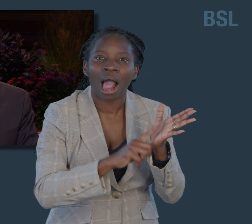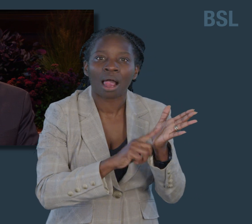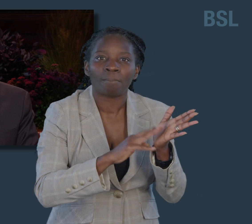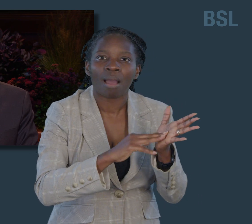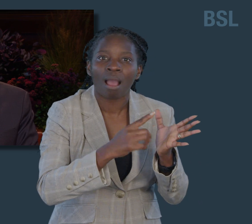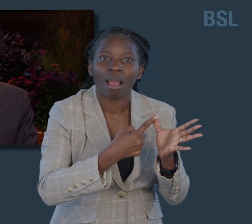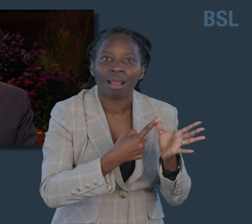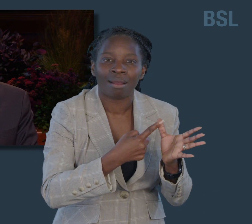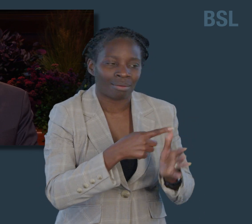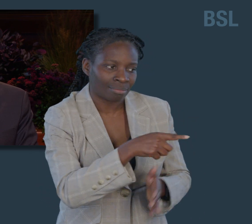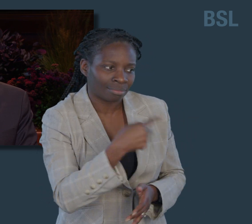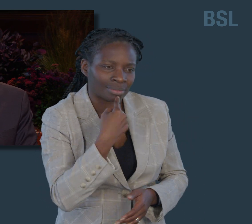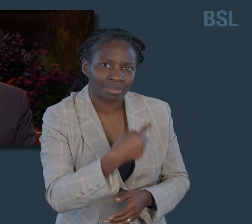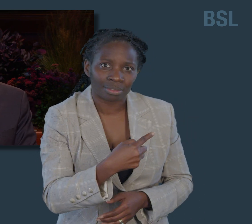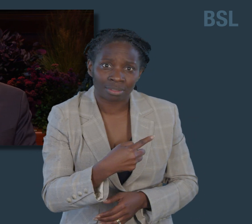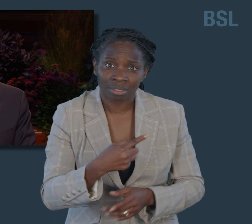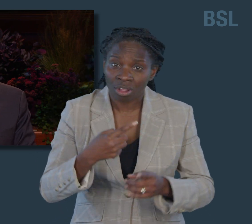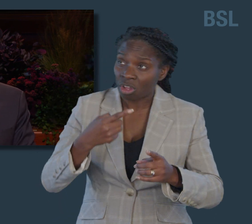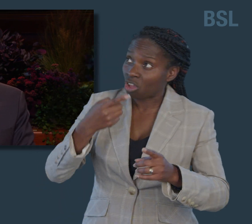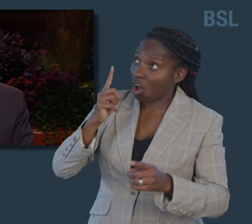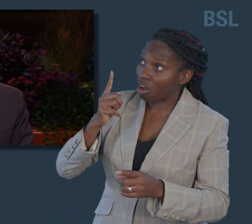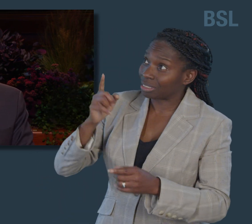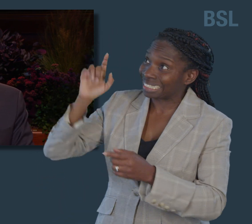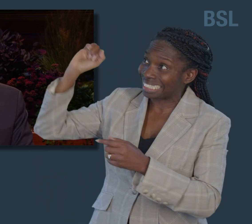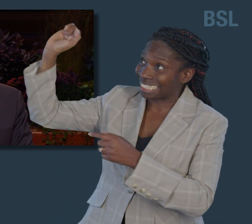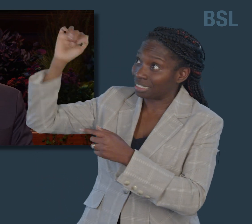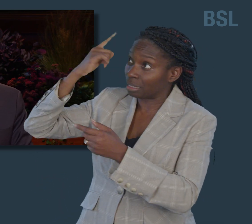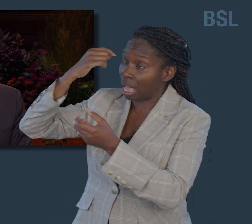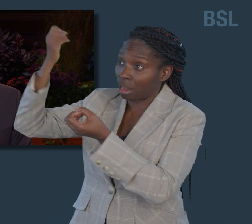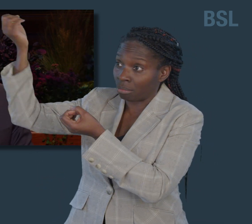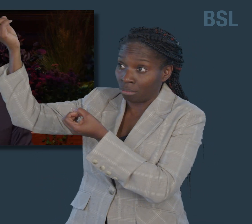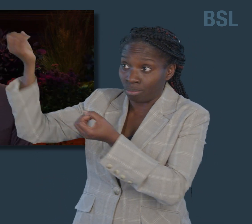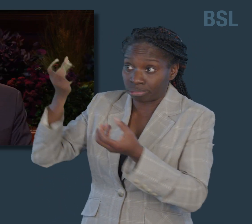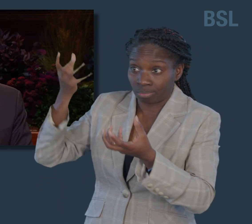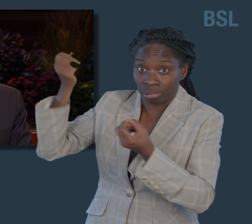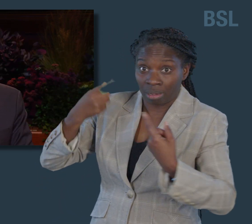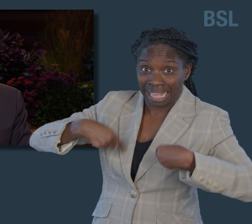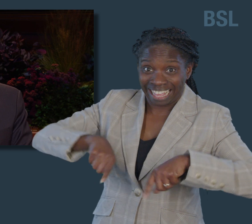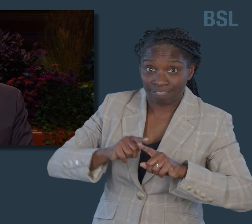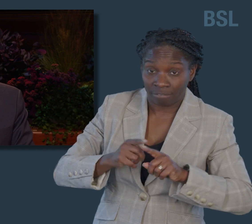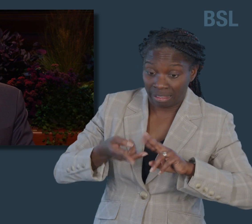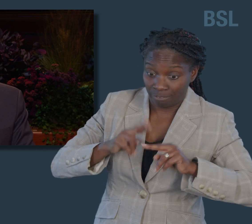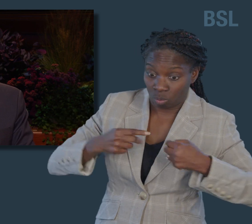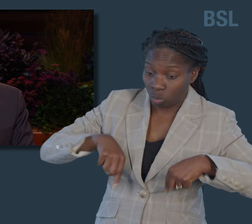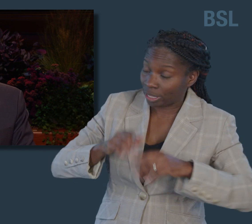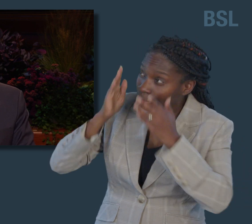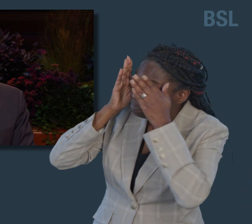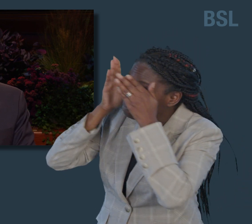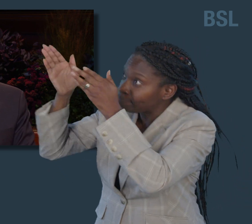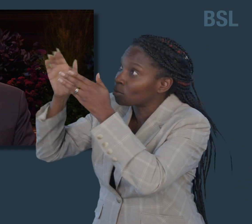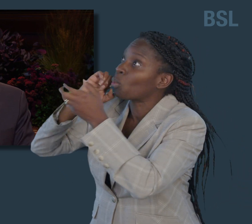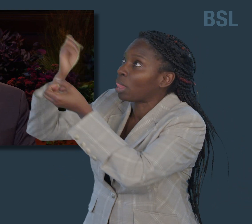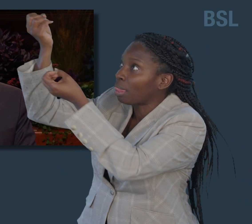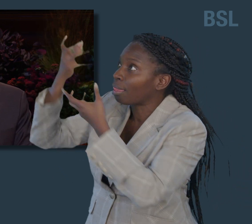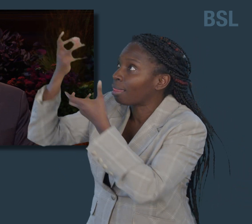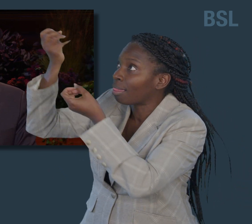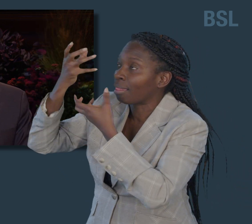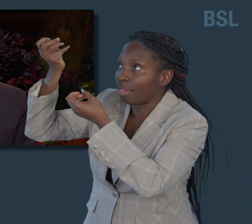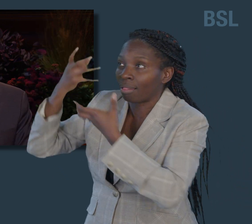according to the attention and effort we devote to it. If we heed God's Word, we